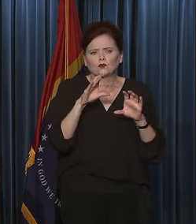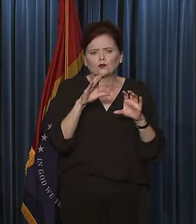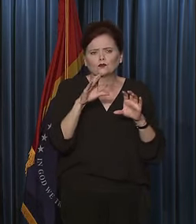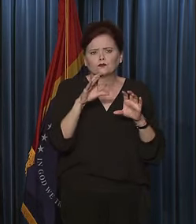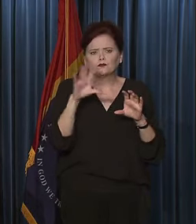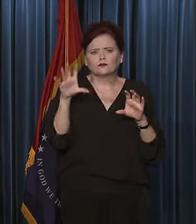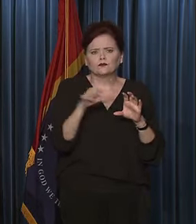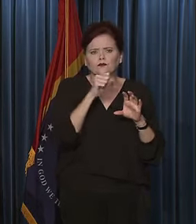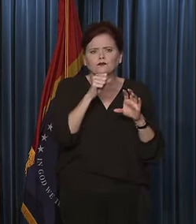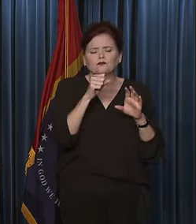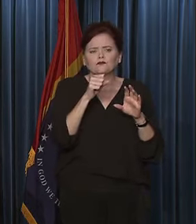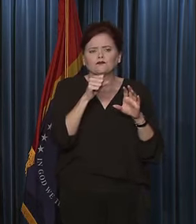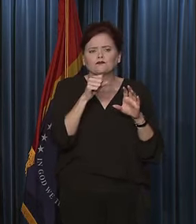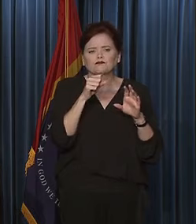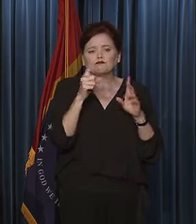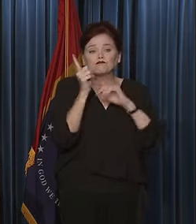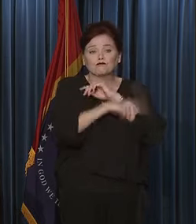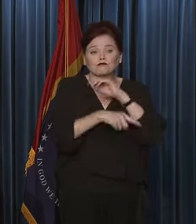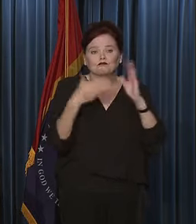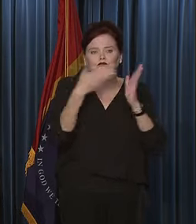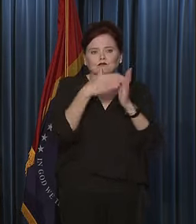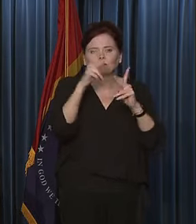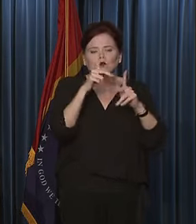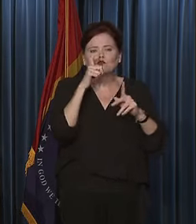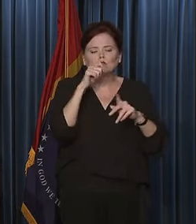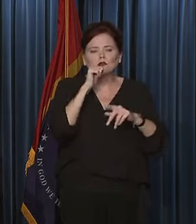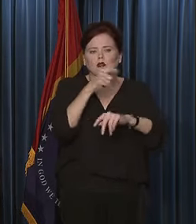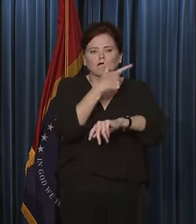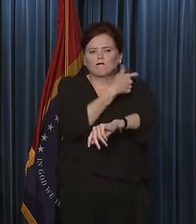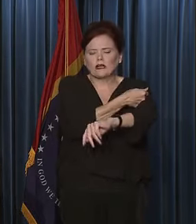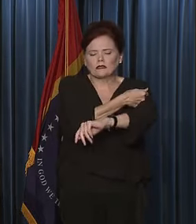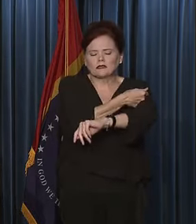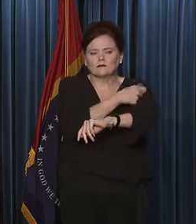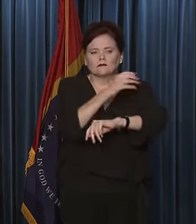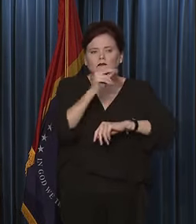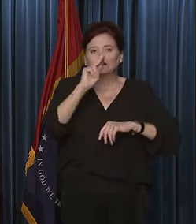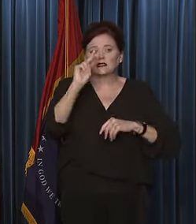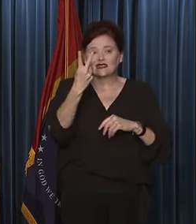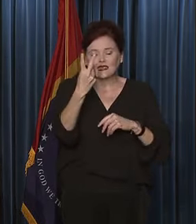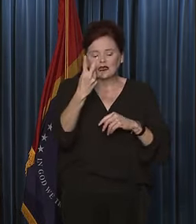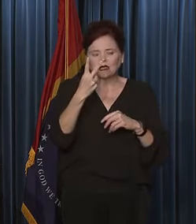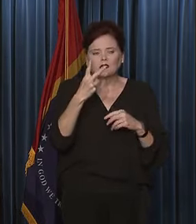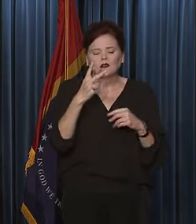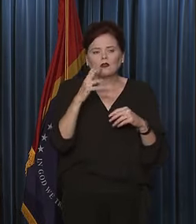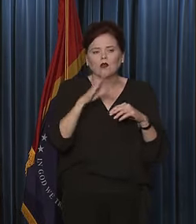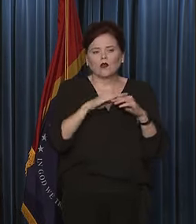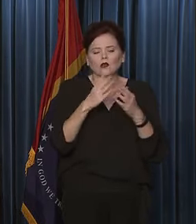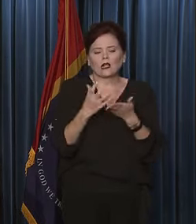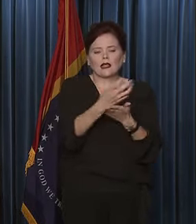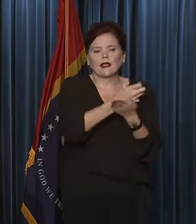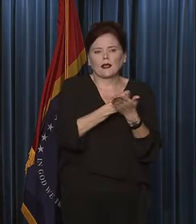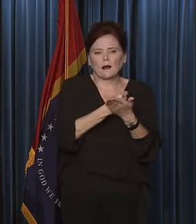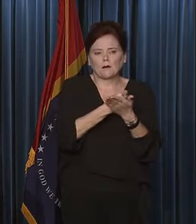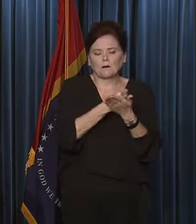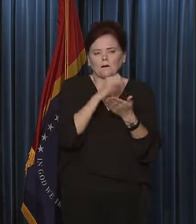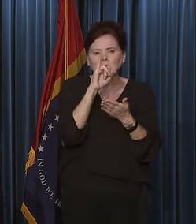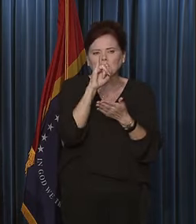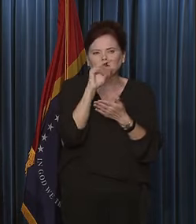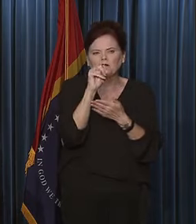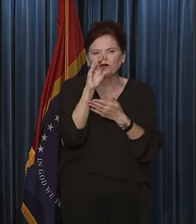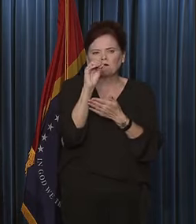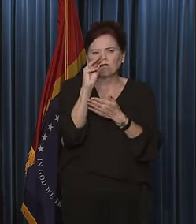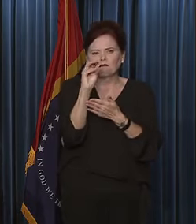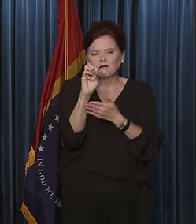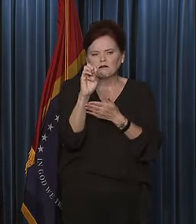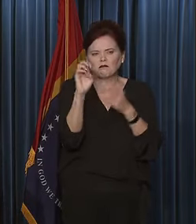against people that have not received vaccines. And the second thing on the income question